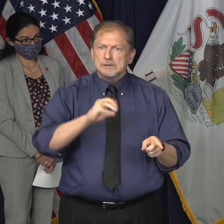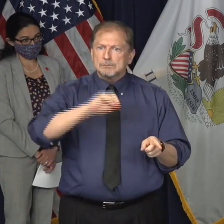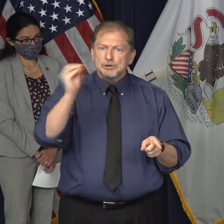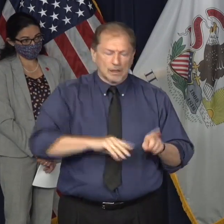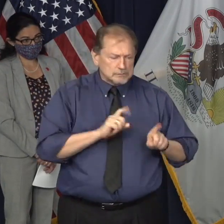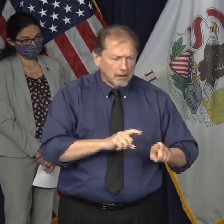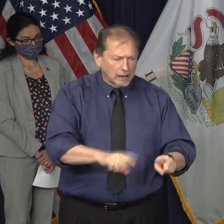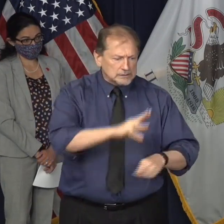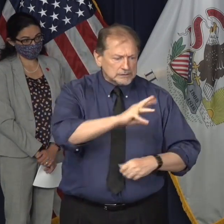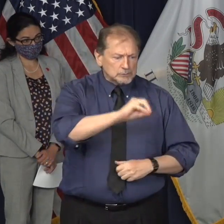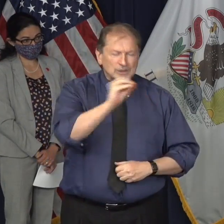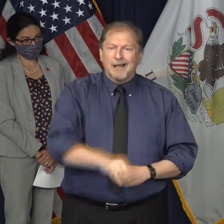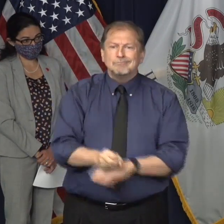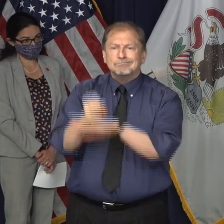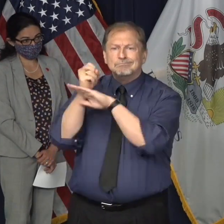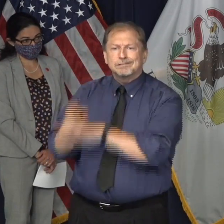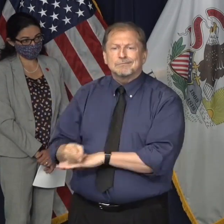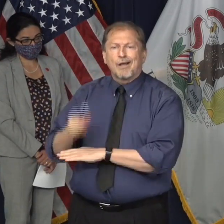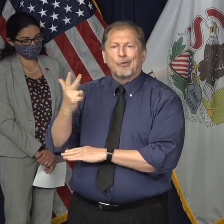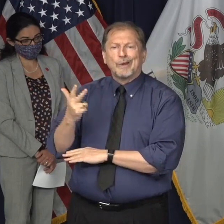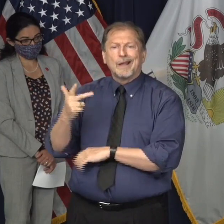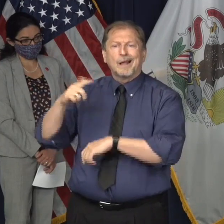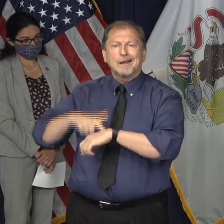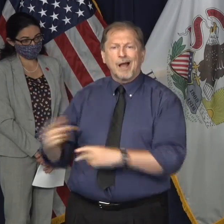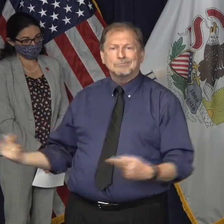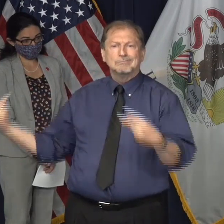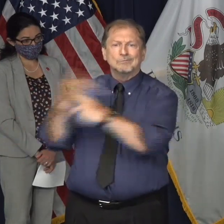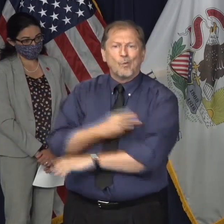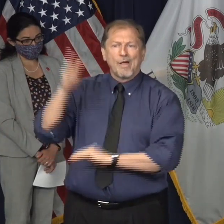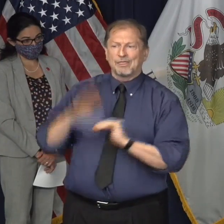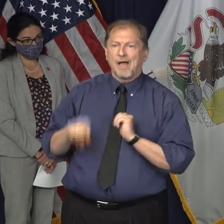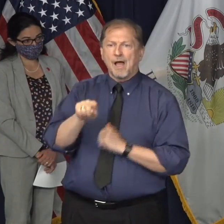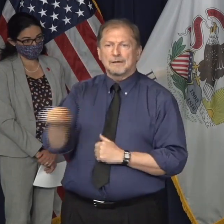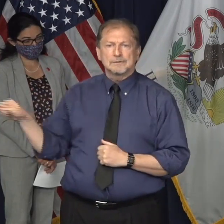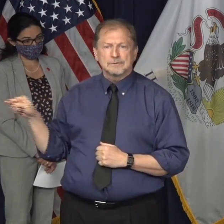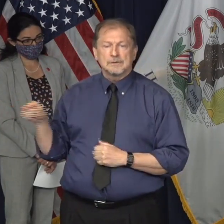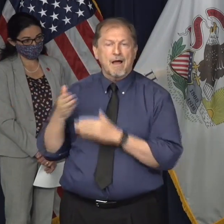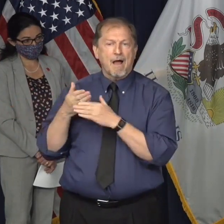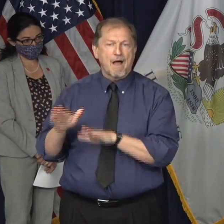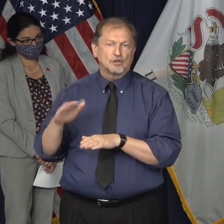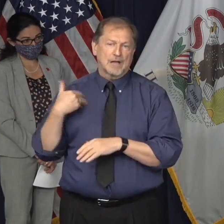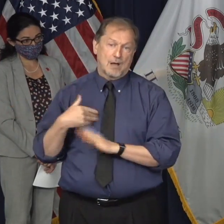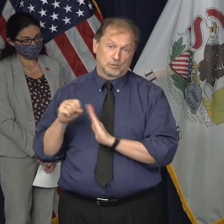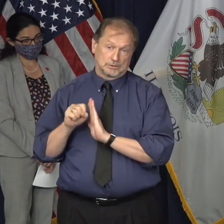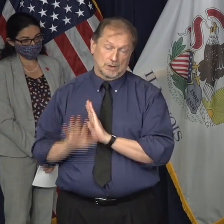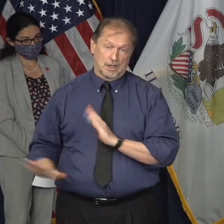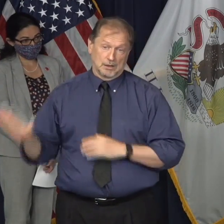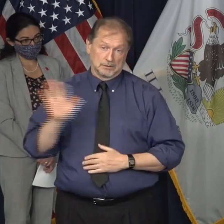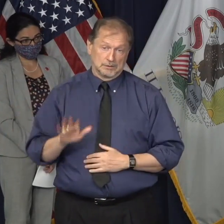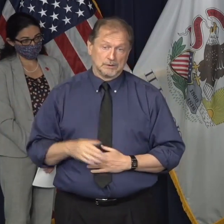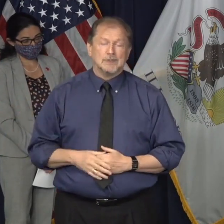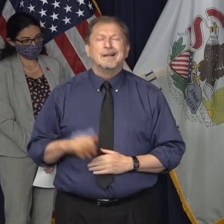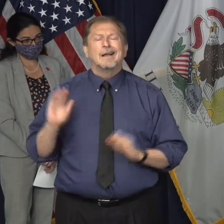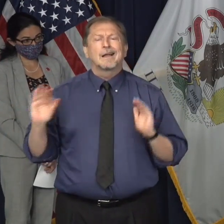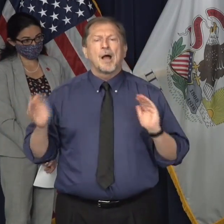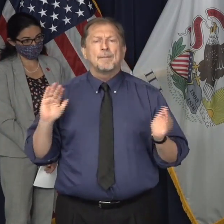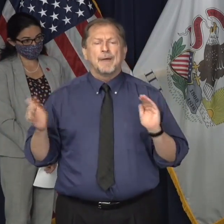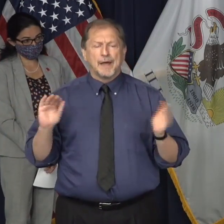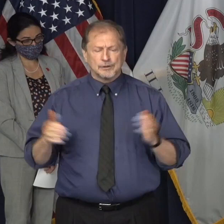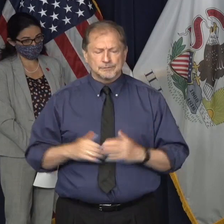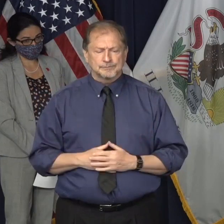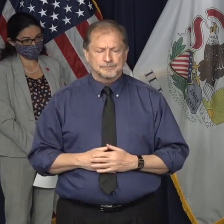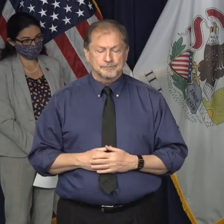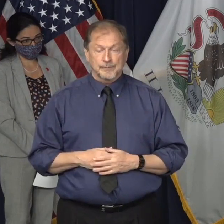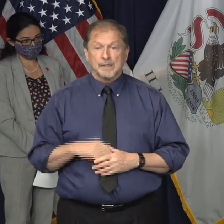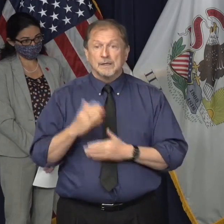three times our state average. As a point of comparison, for the half of people who left their